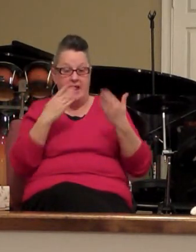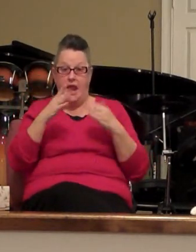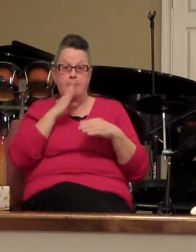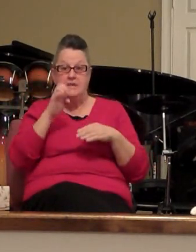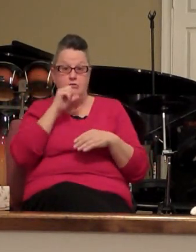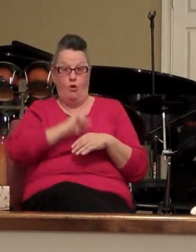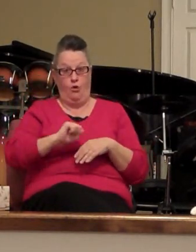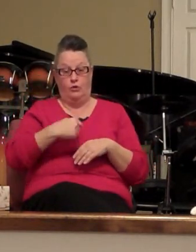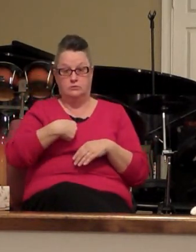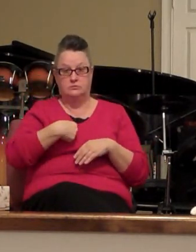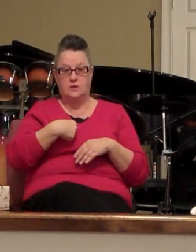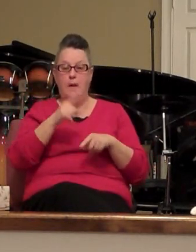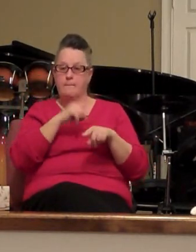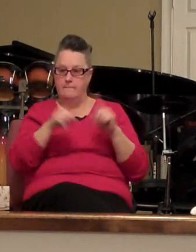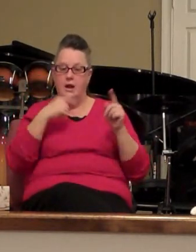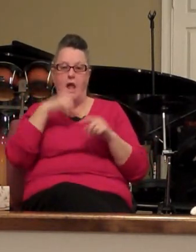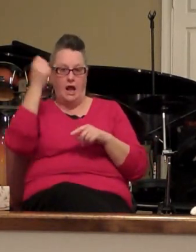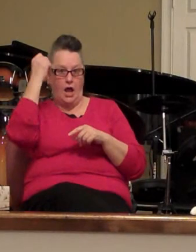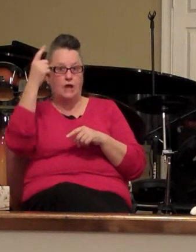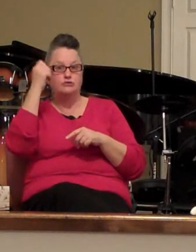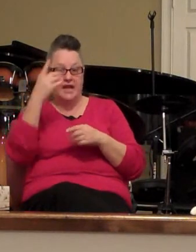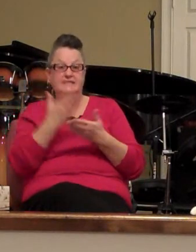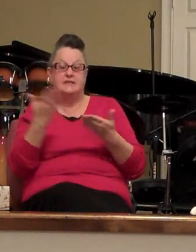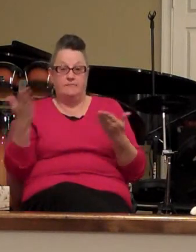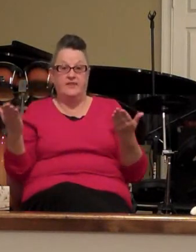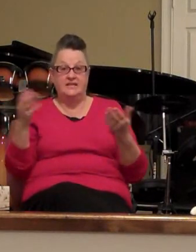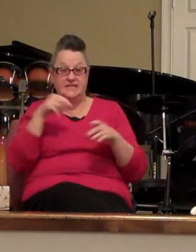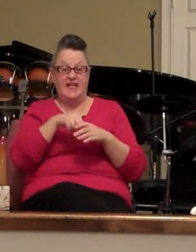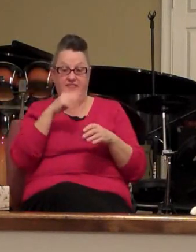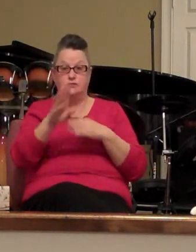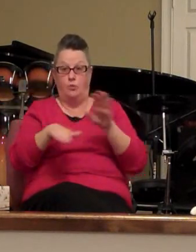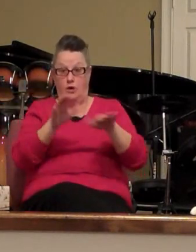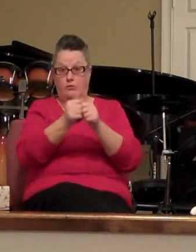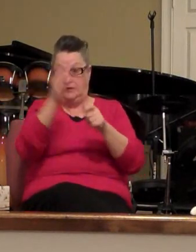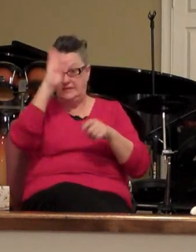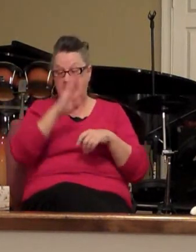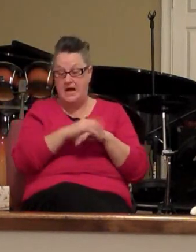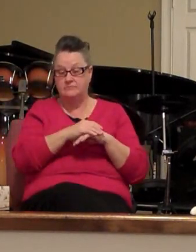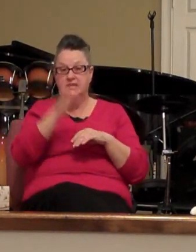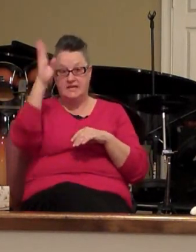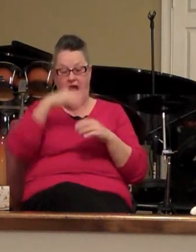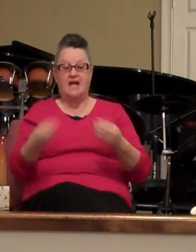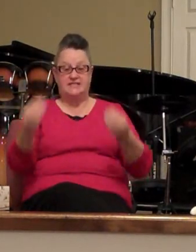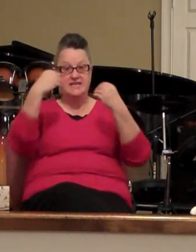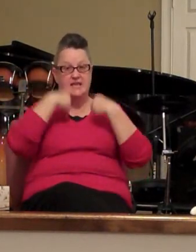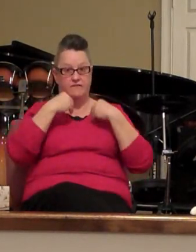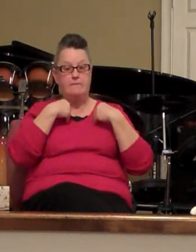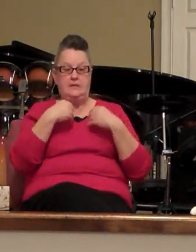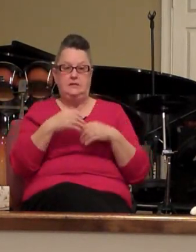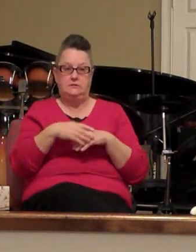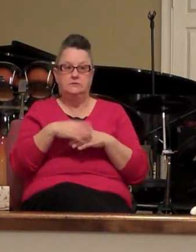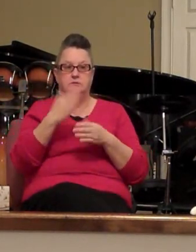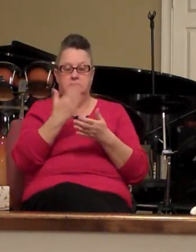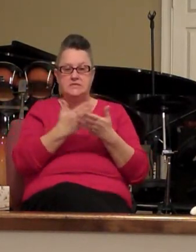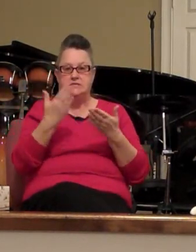but I understand some things in this walk with God God's given me some intellect into this